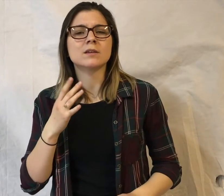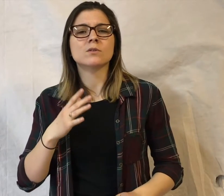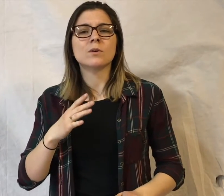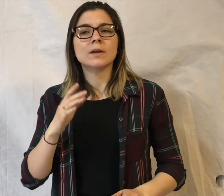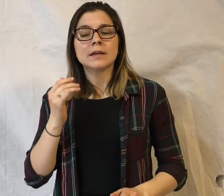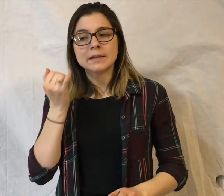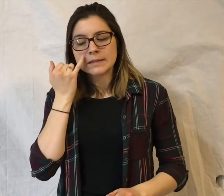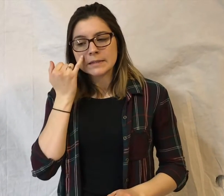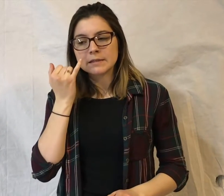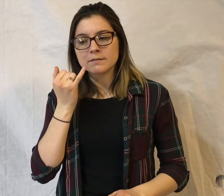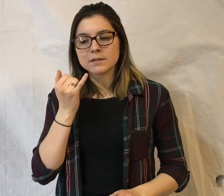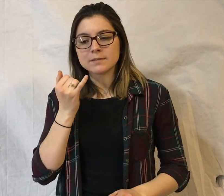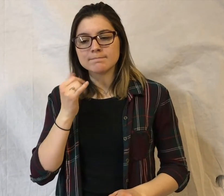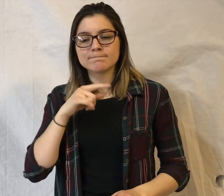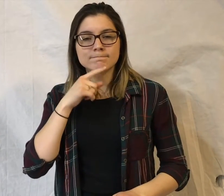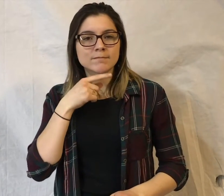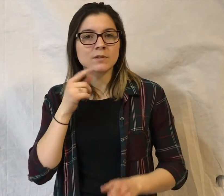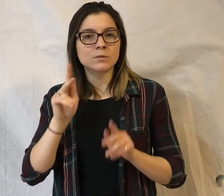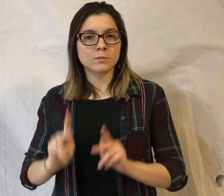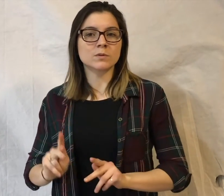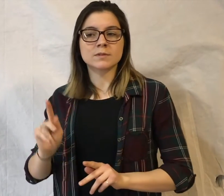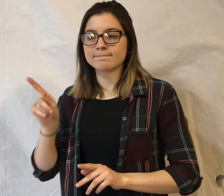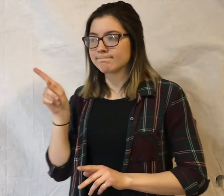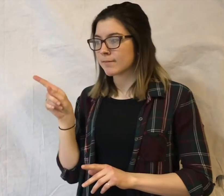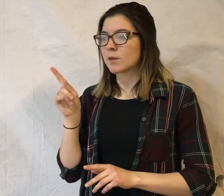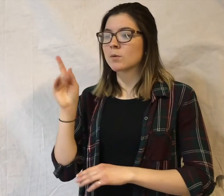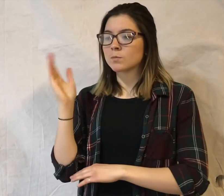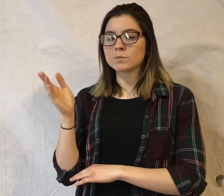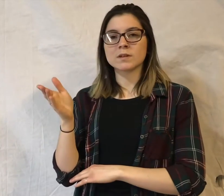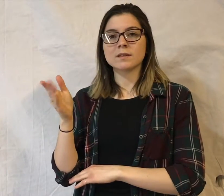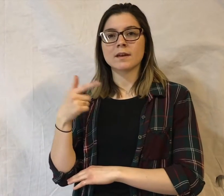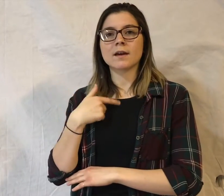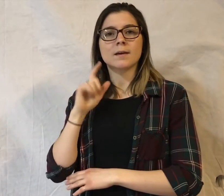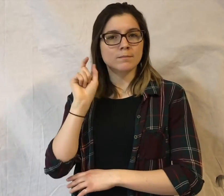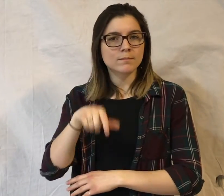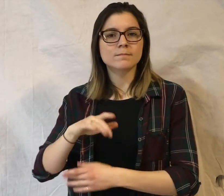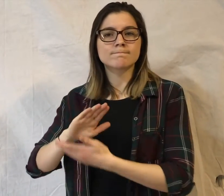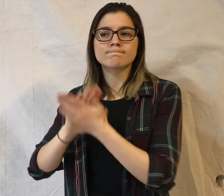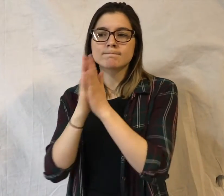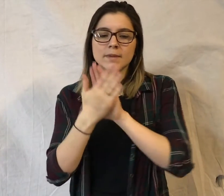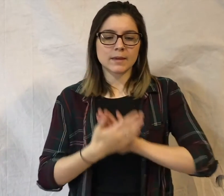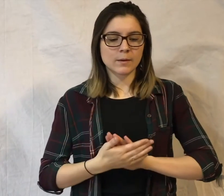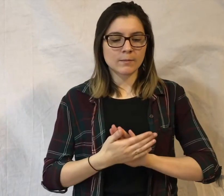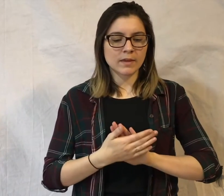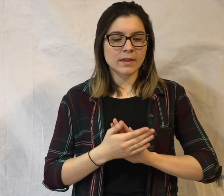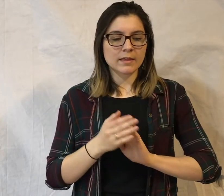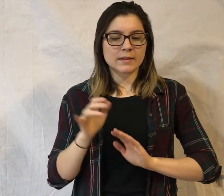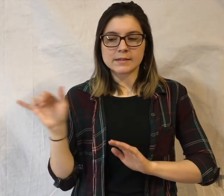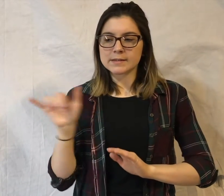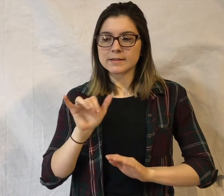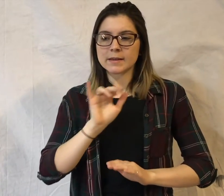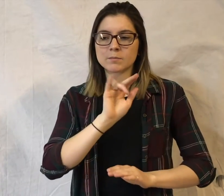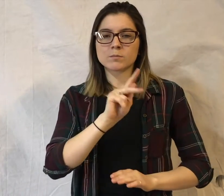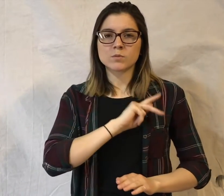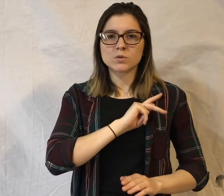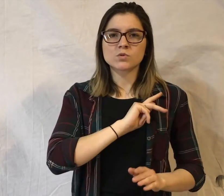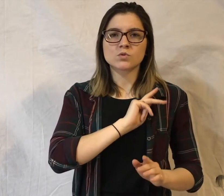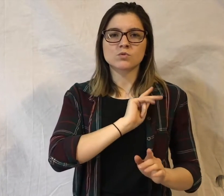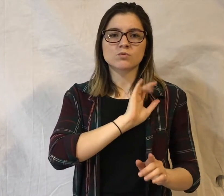So if there's a person who can hear that's presenting, I have to become that person. I have to match their personality